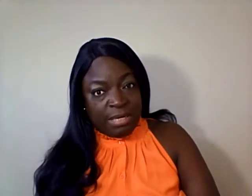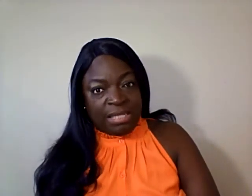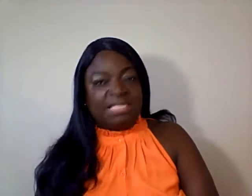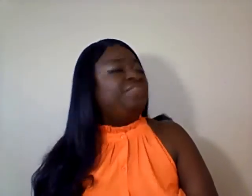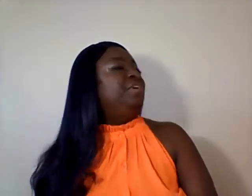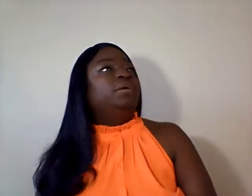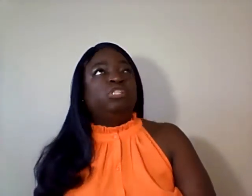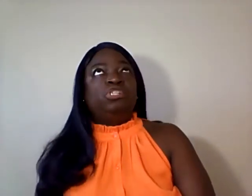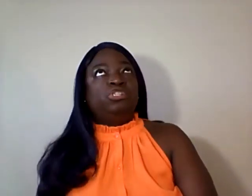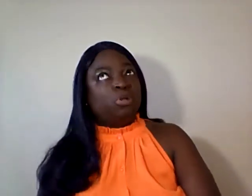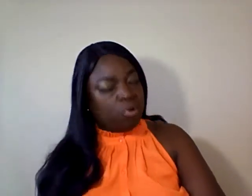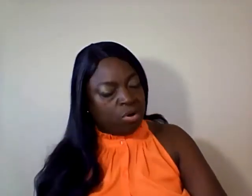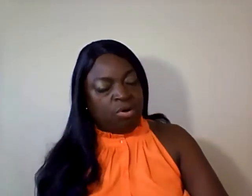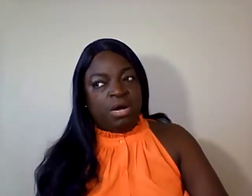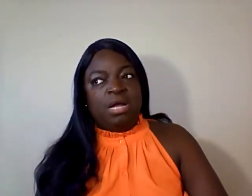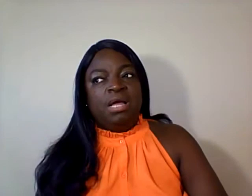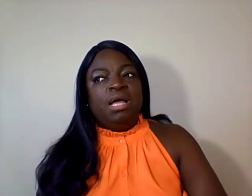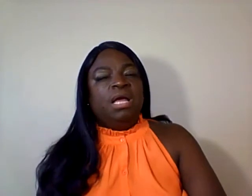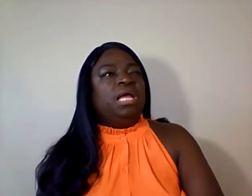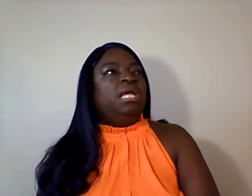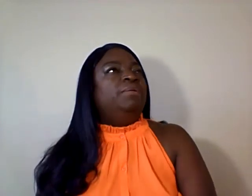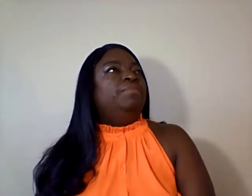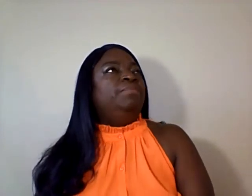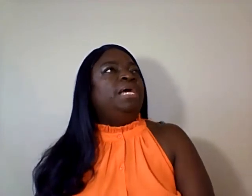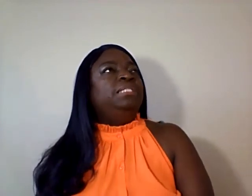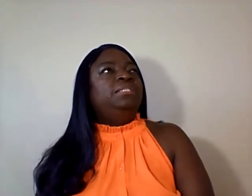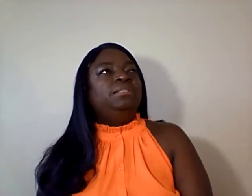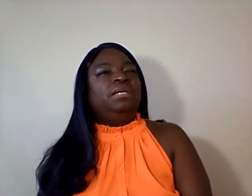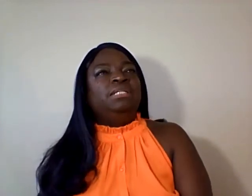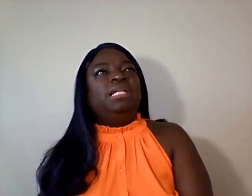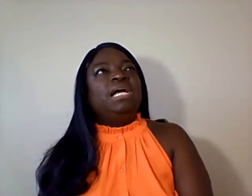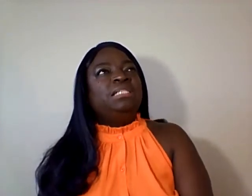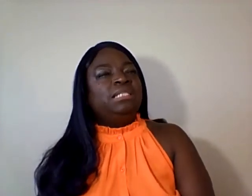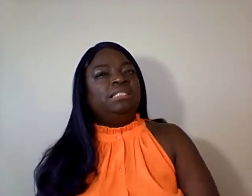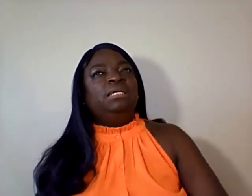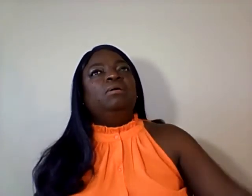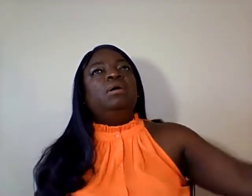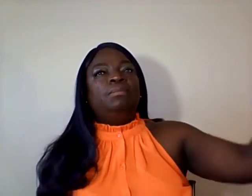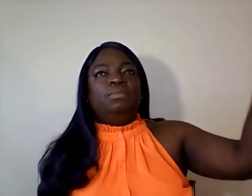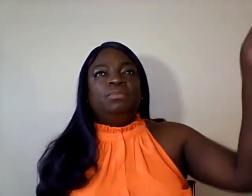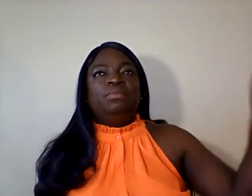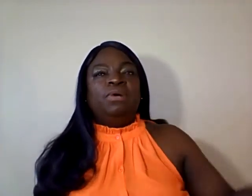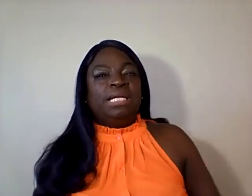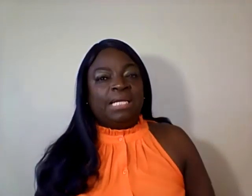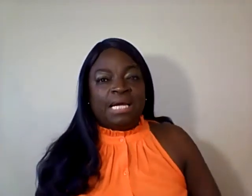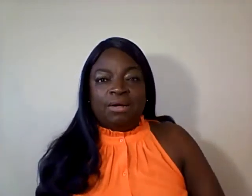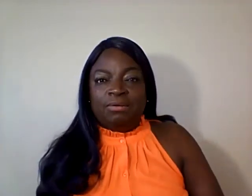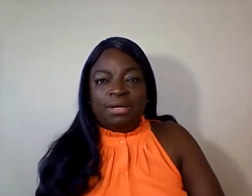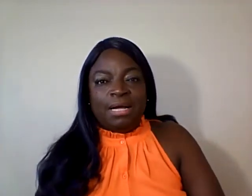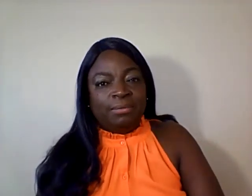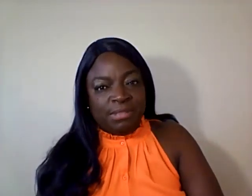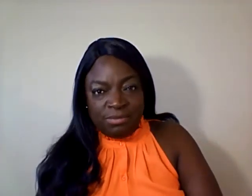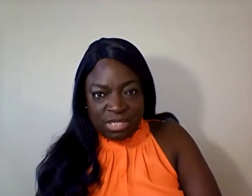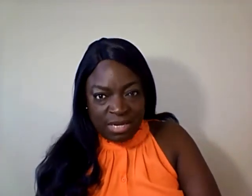Cause I fell so hard. And they turned on the lights. They said, Oh, one down. I was so shy.